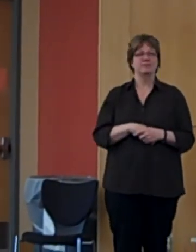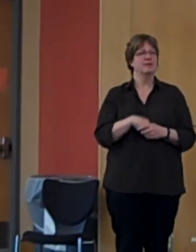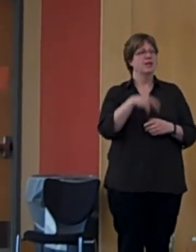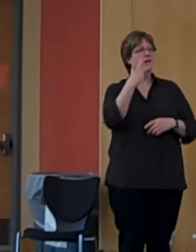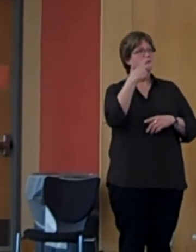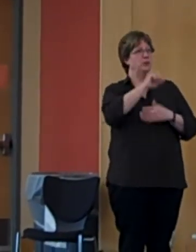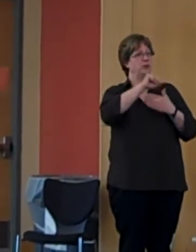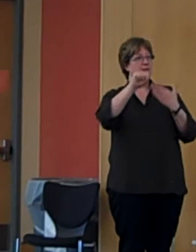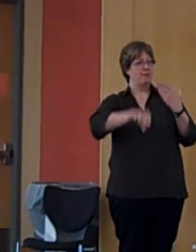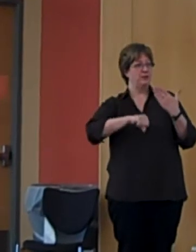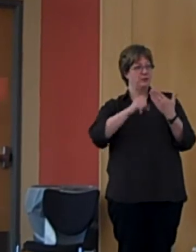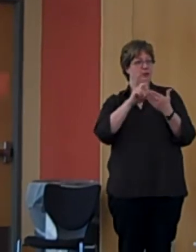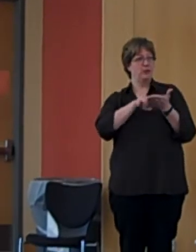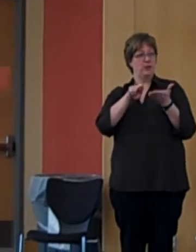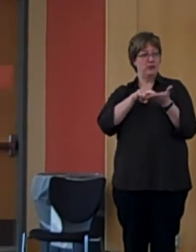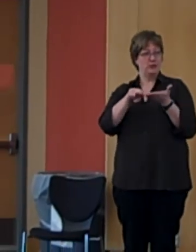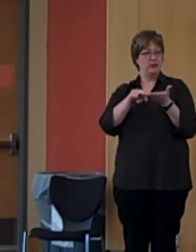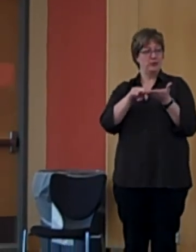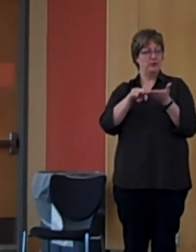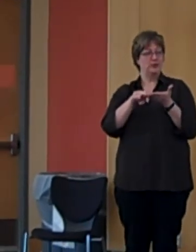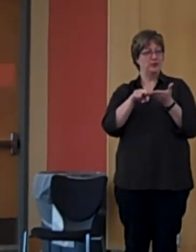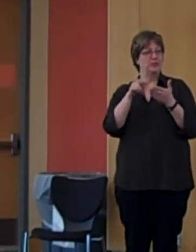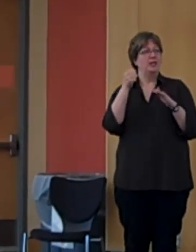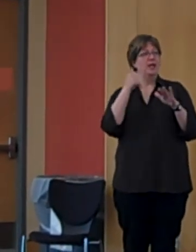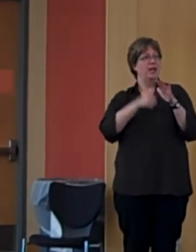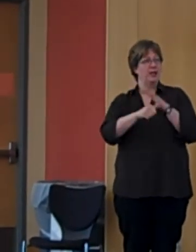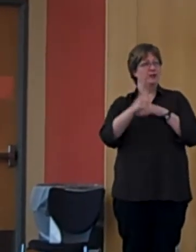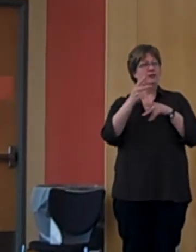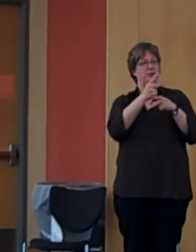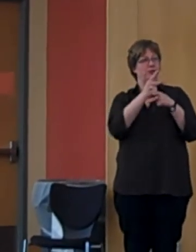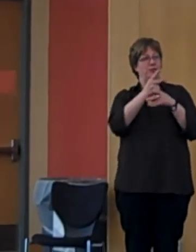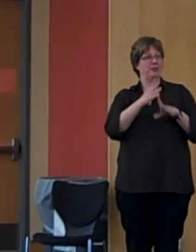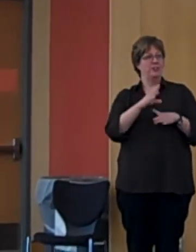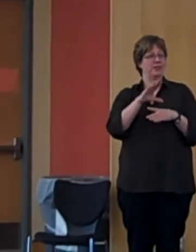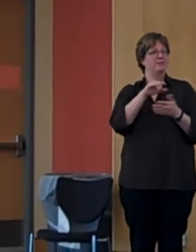project was completed under the unfailing oversight of Dr. Ann Jaffe.